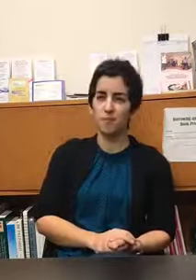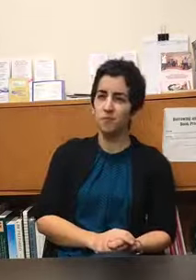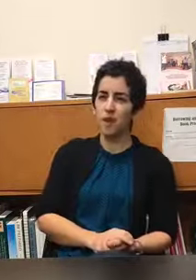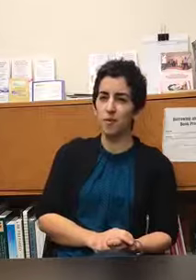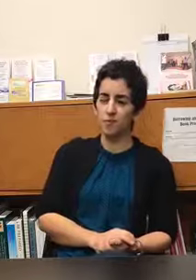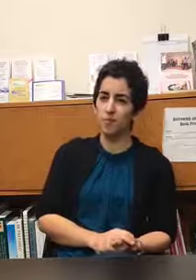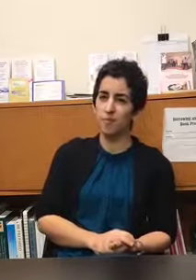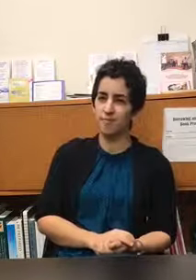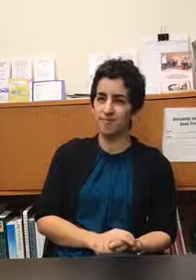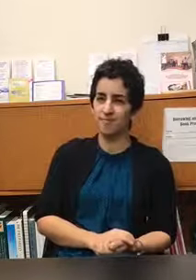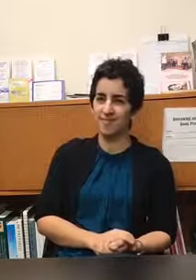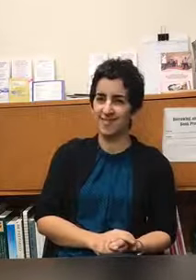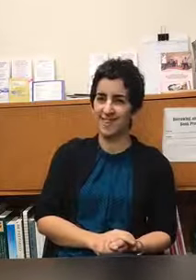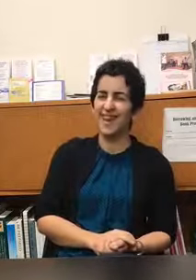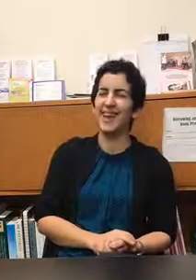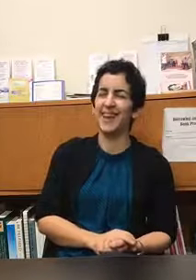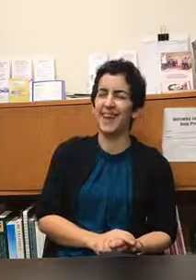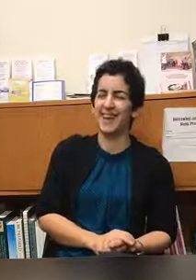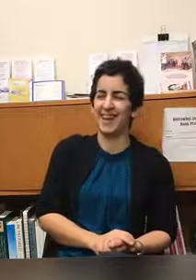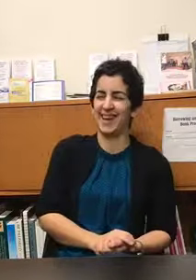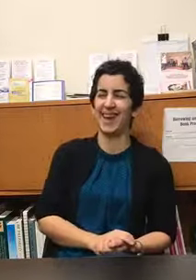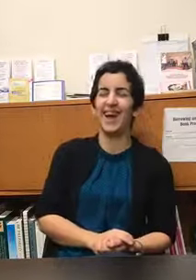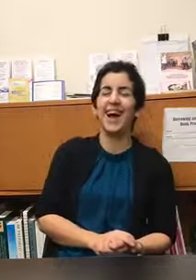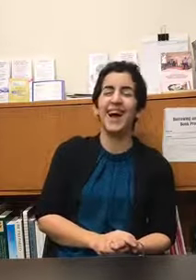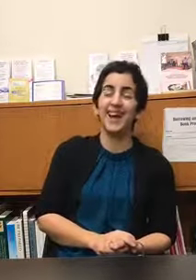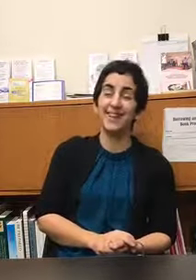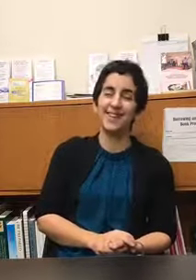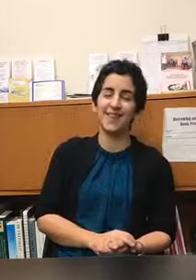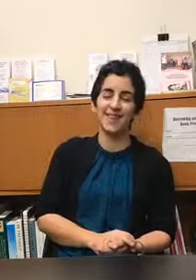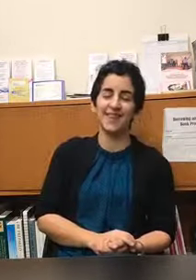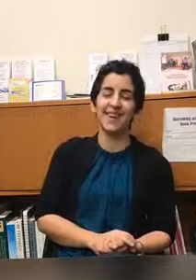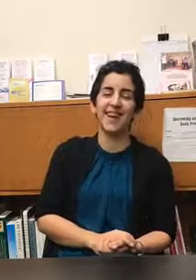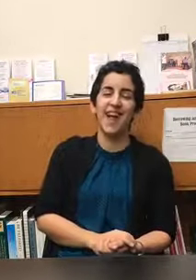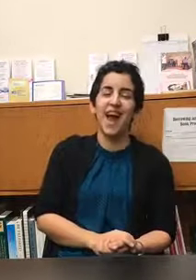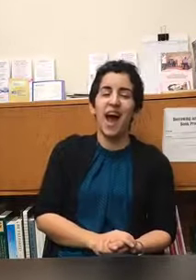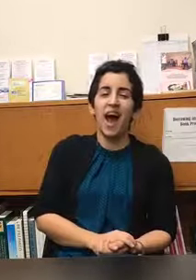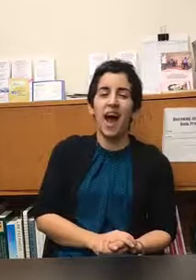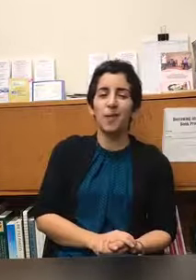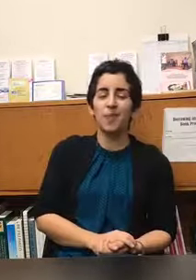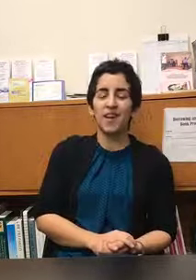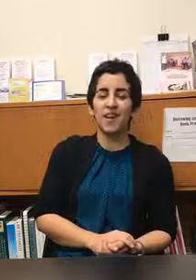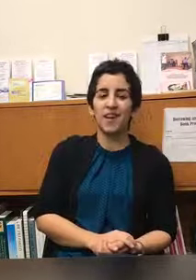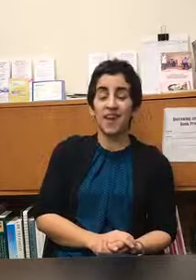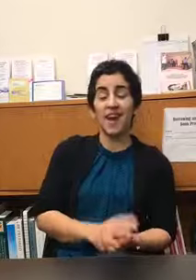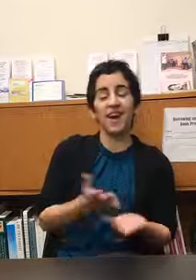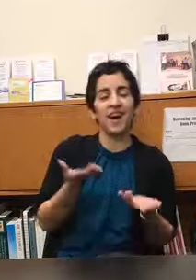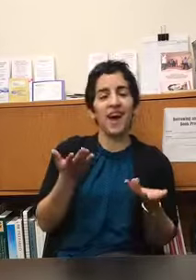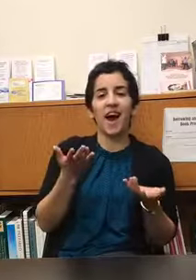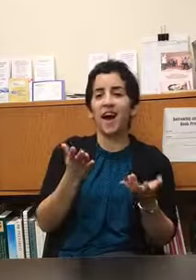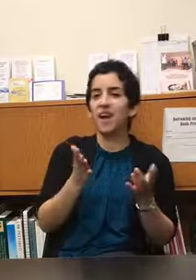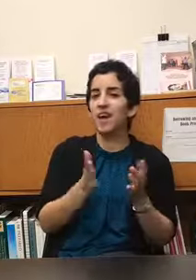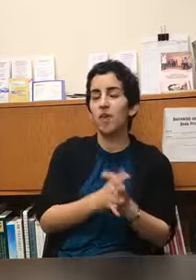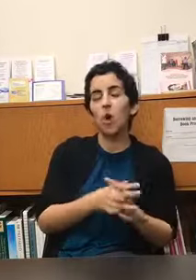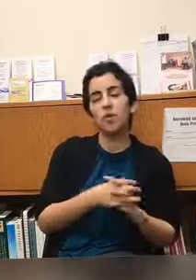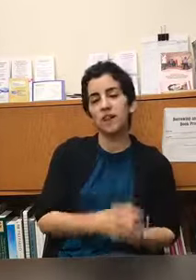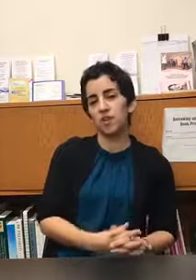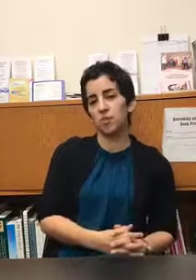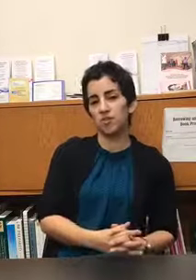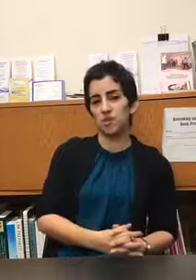how did you become interested in this field that's a great question um yeah I have always had a really strong